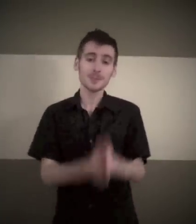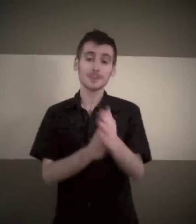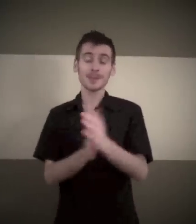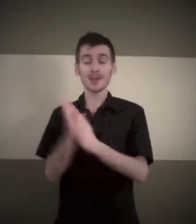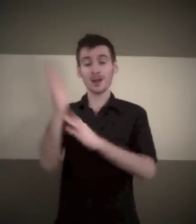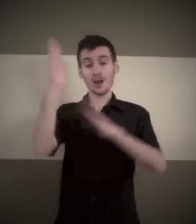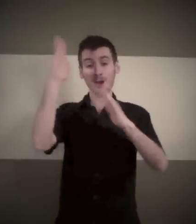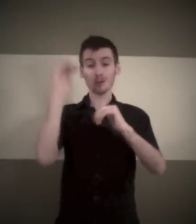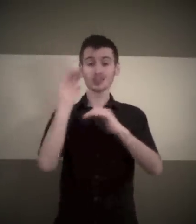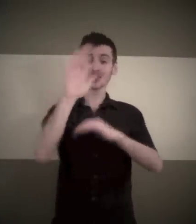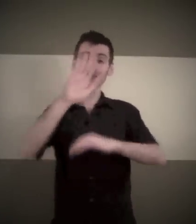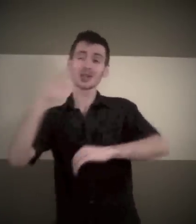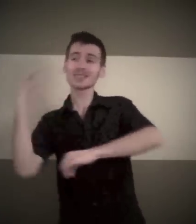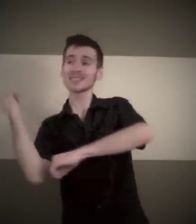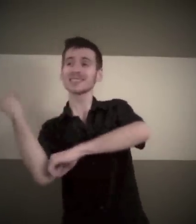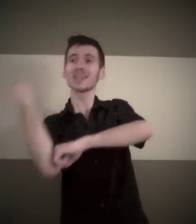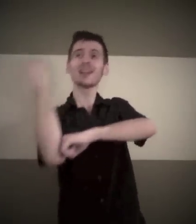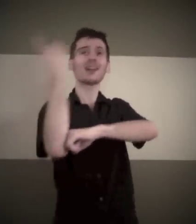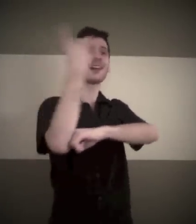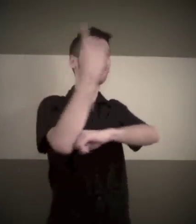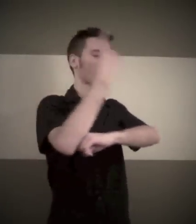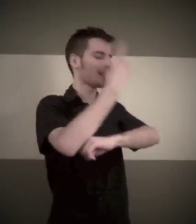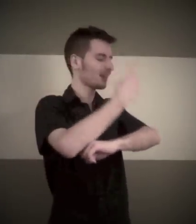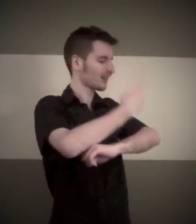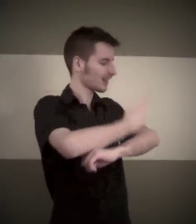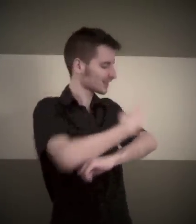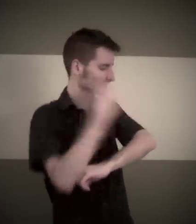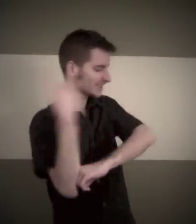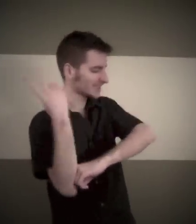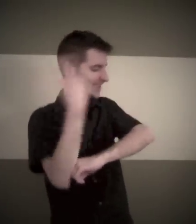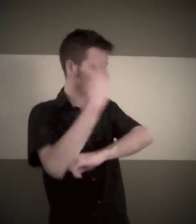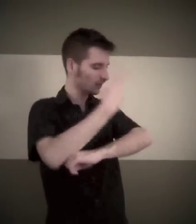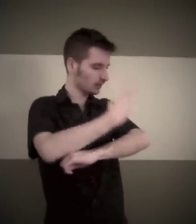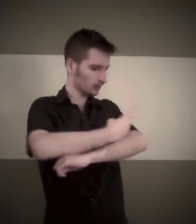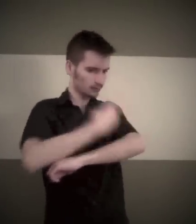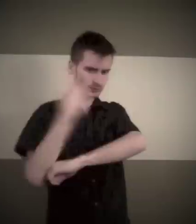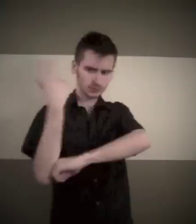Hope that you spend your days, that they all light up